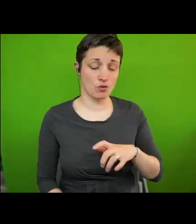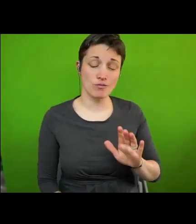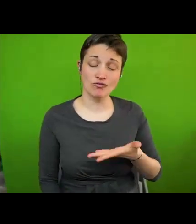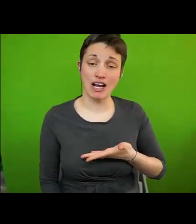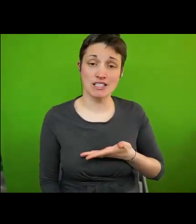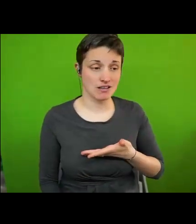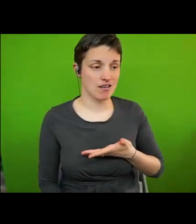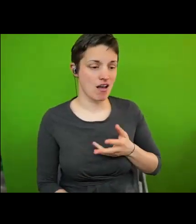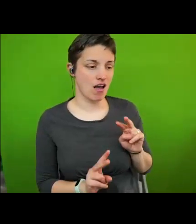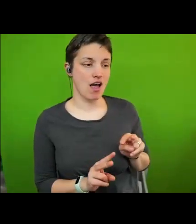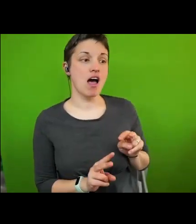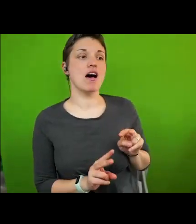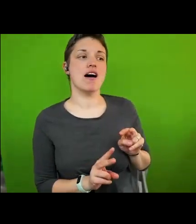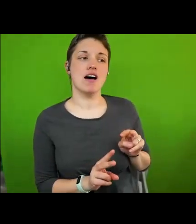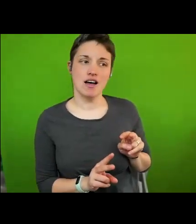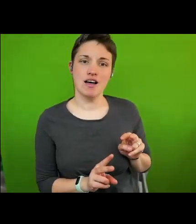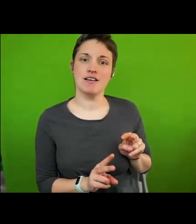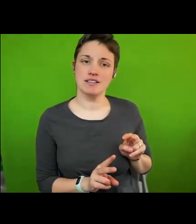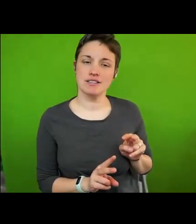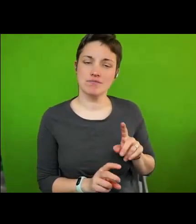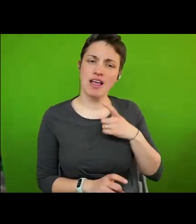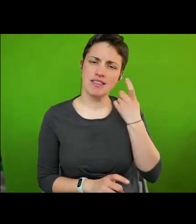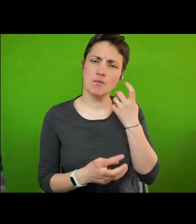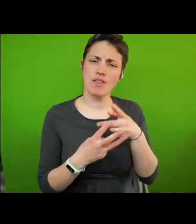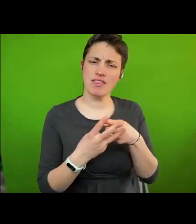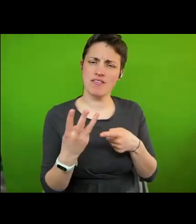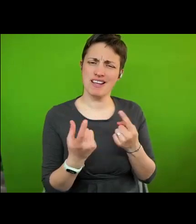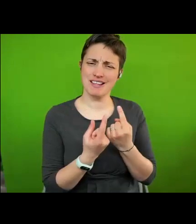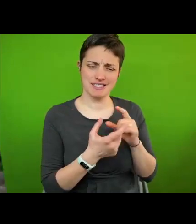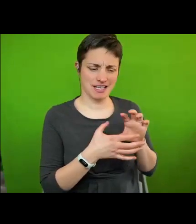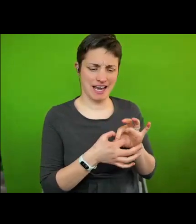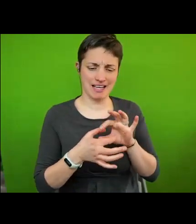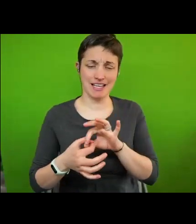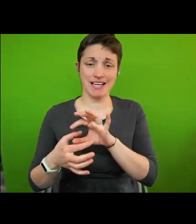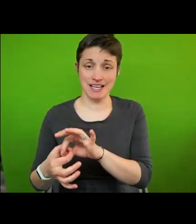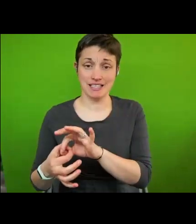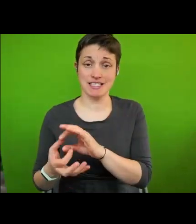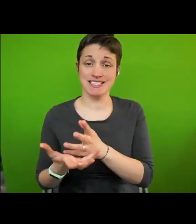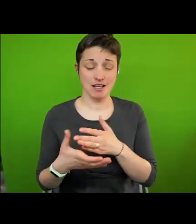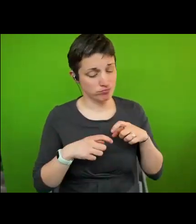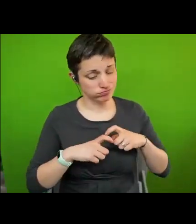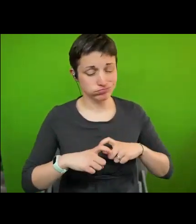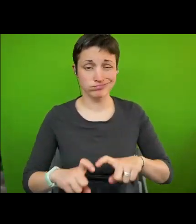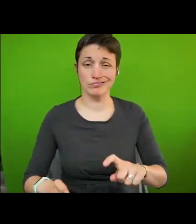i think there were three interconnected forces that came together and that are still with us and that need to be recognized